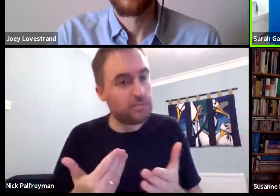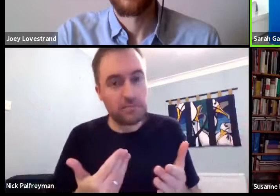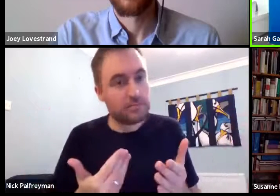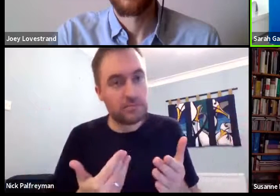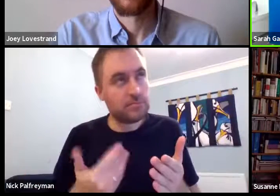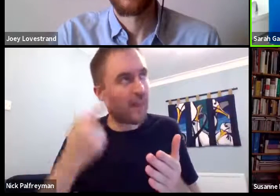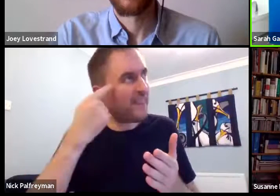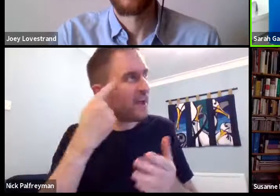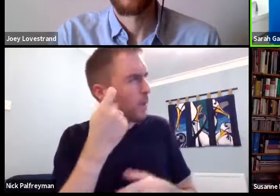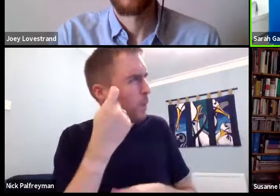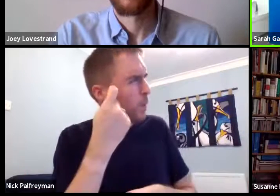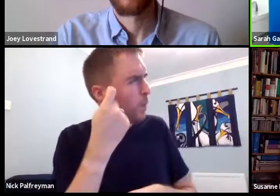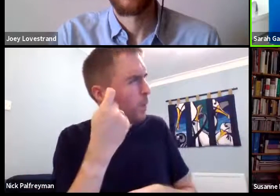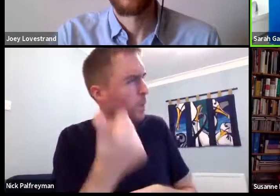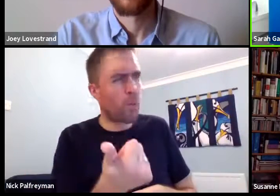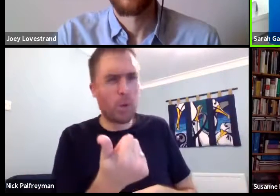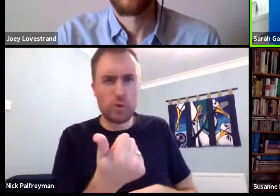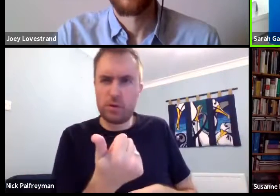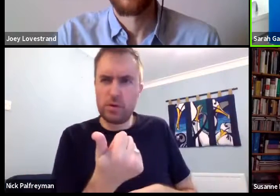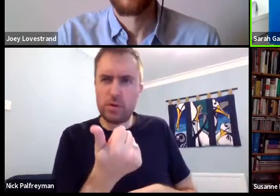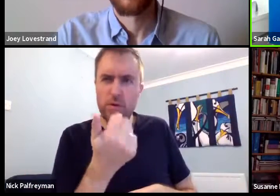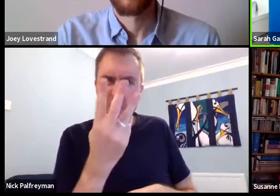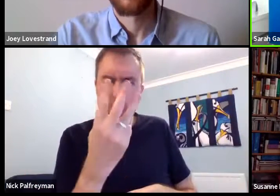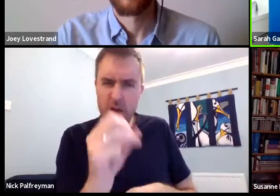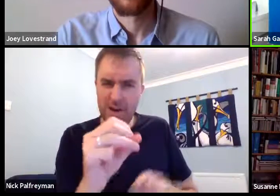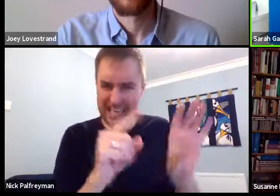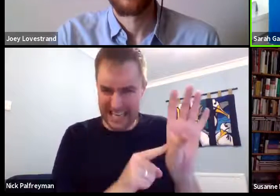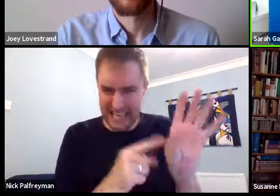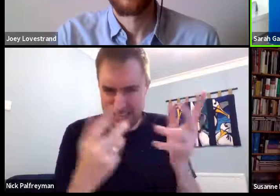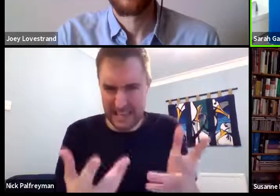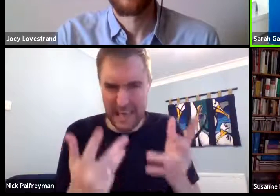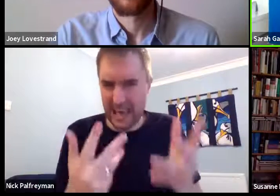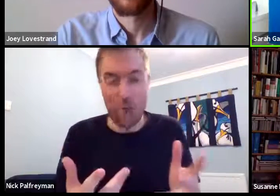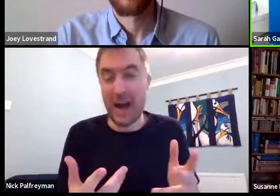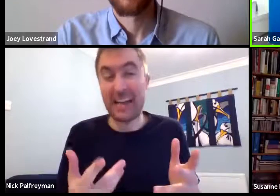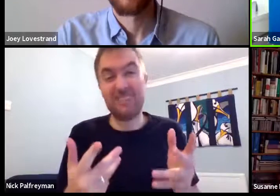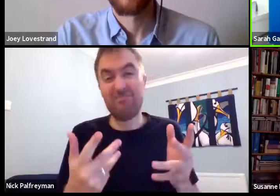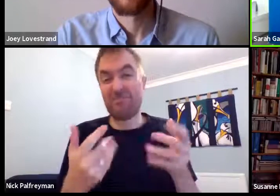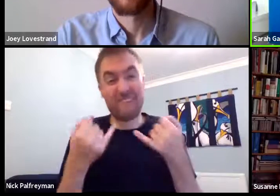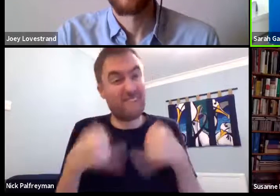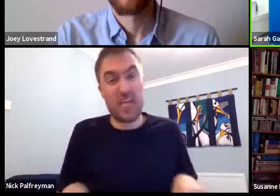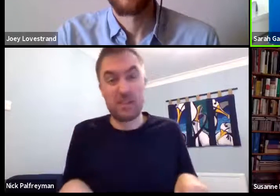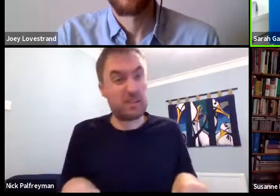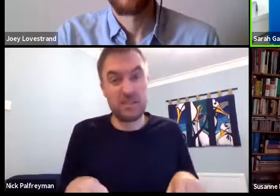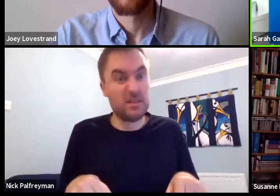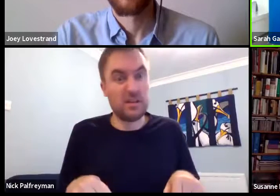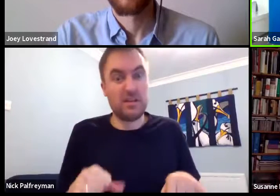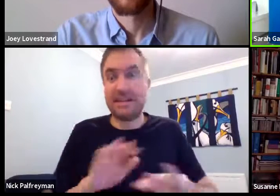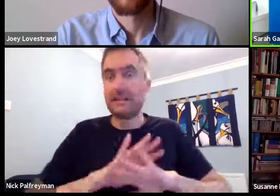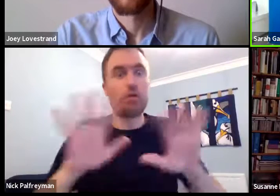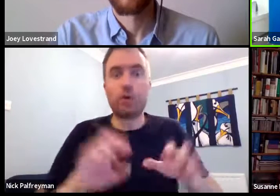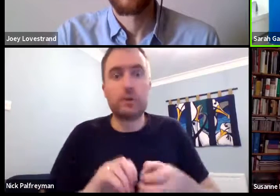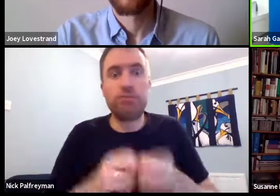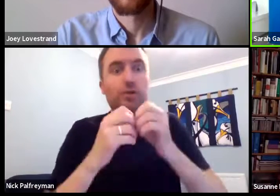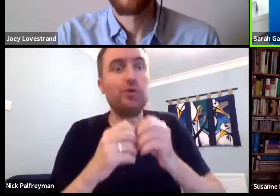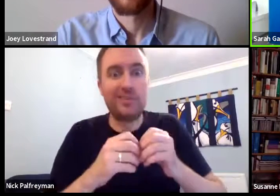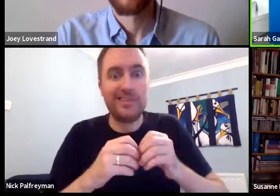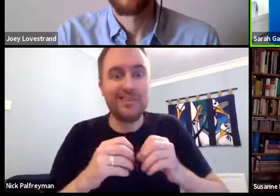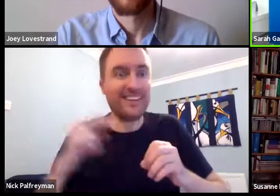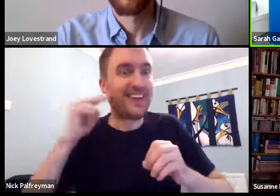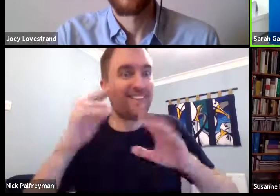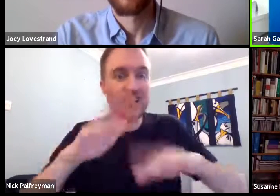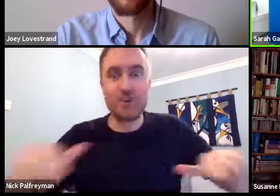system for many years. I think almost 30 years now. And they've failed.